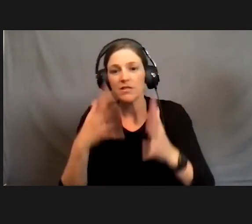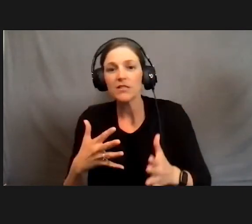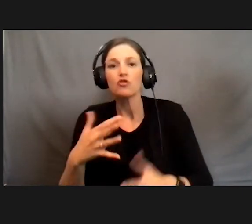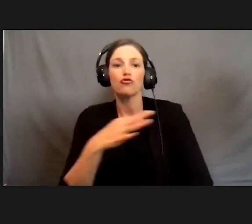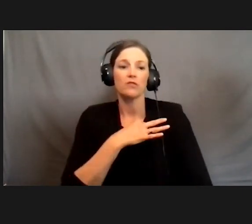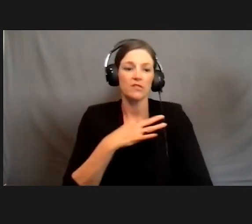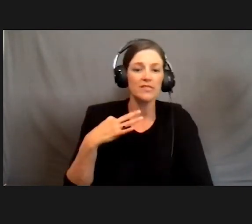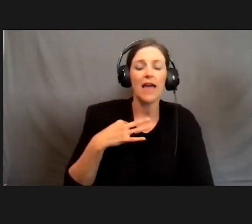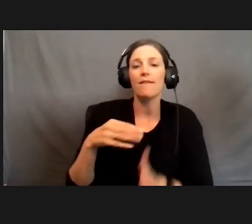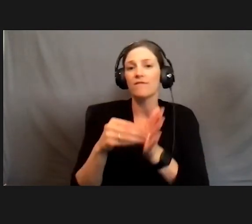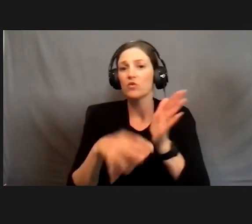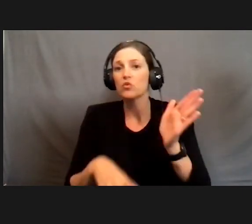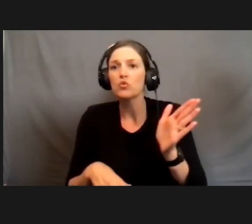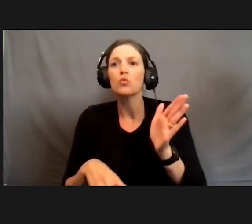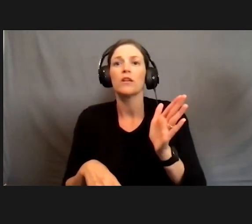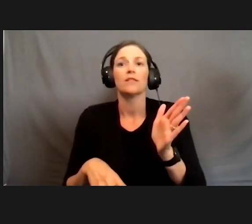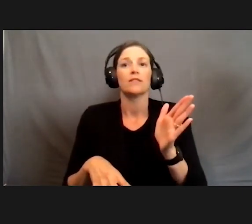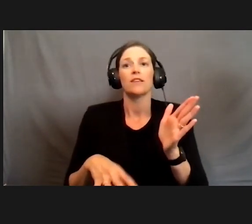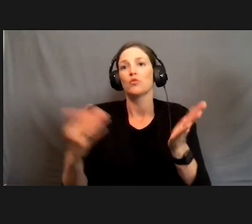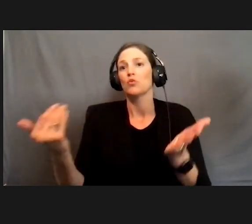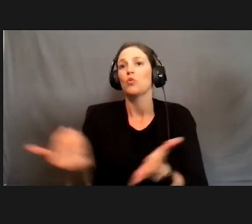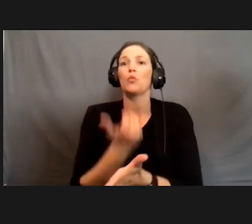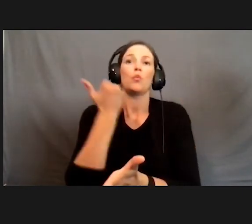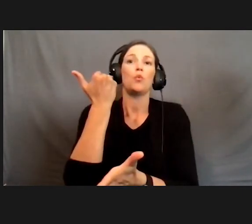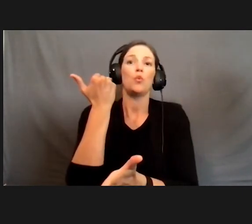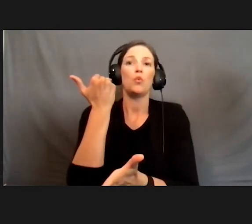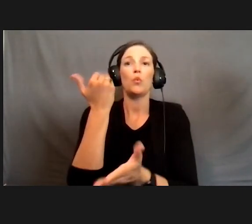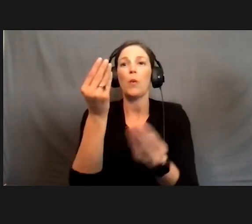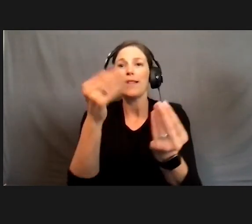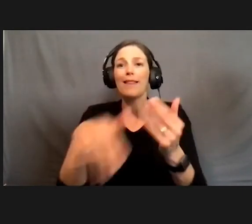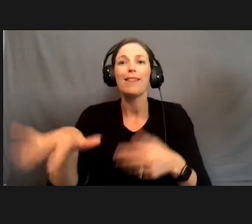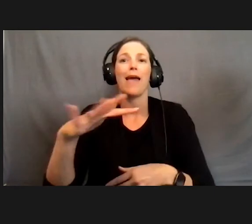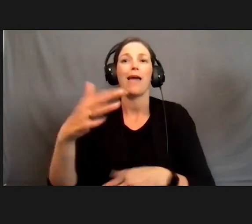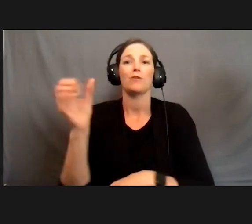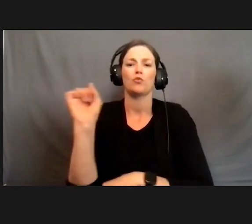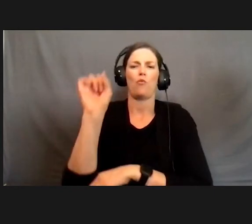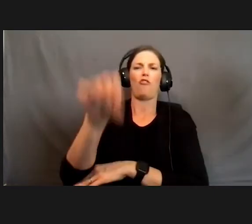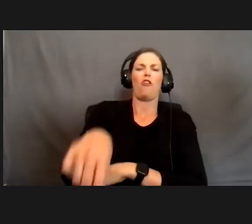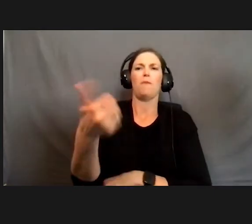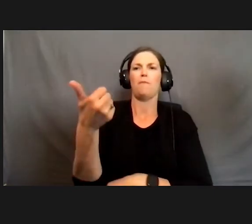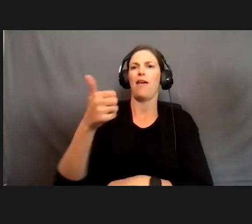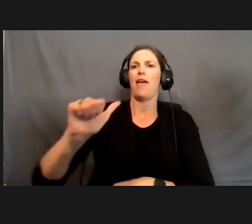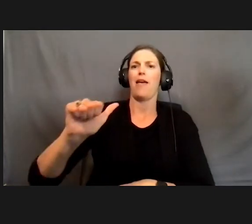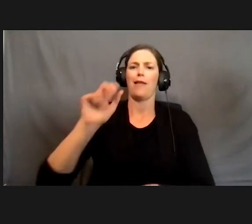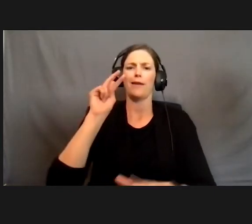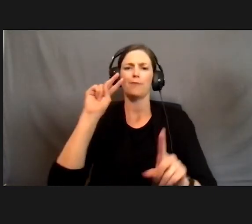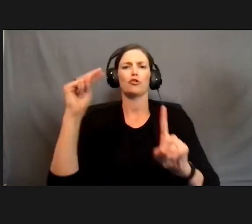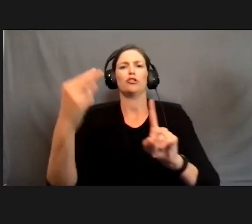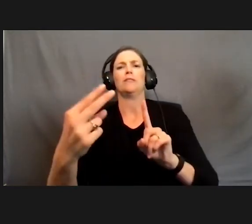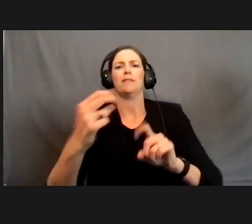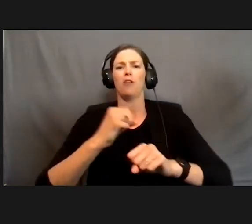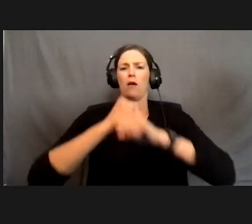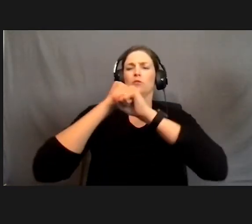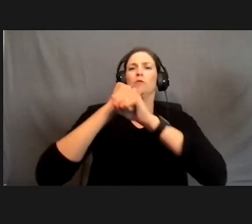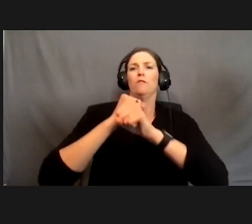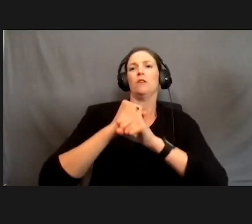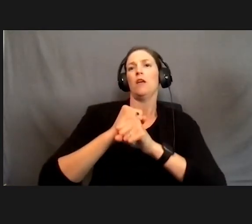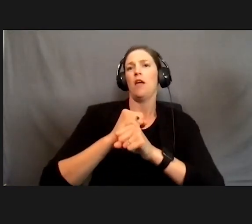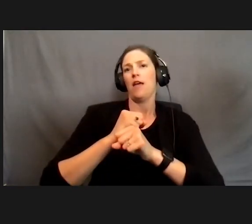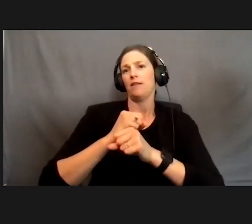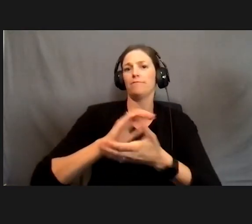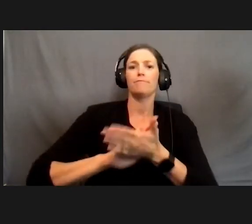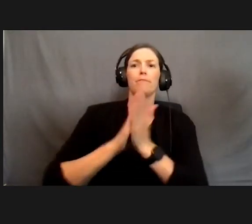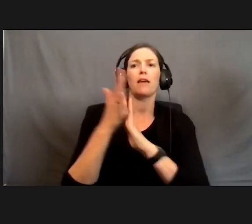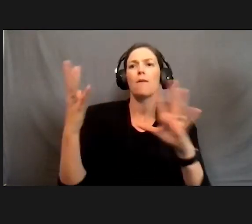our staff into uncharted territory to overcome any perceived obstacles and ultimately become victorious